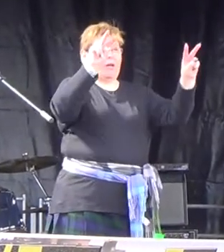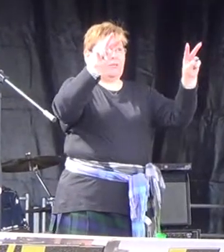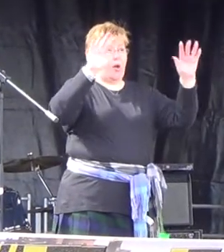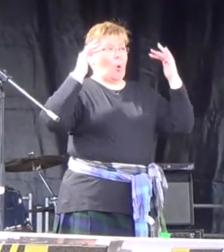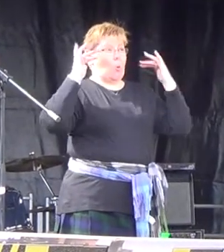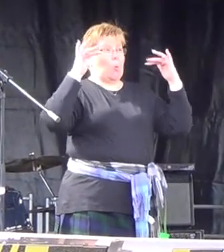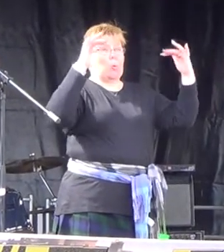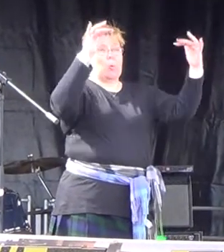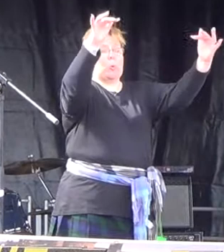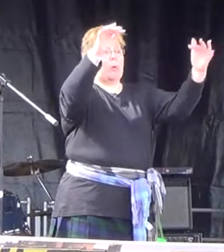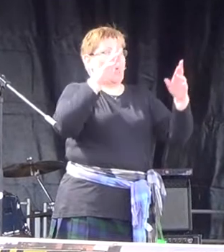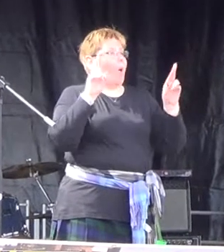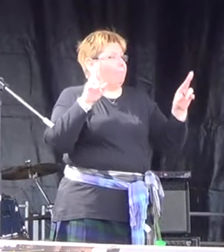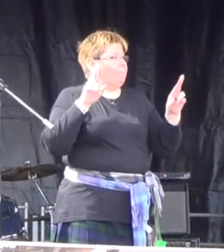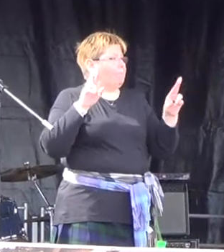hope.